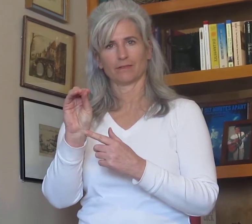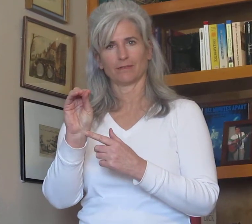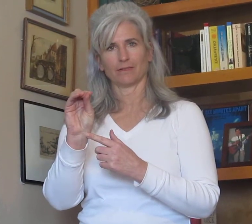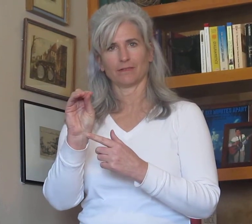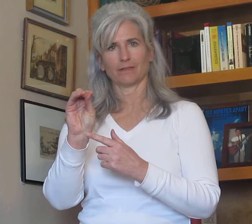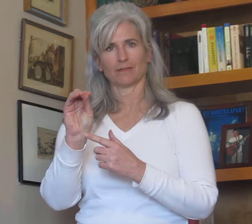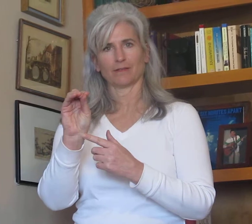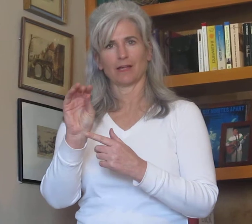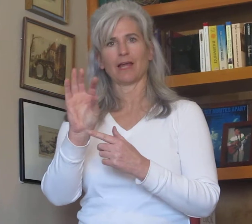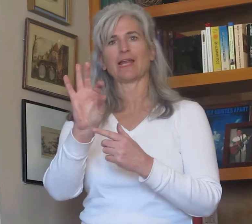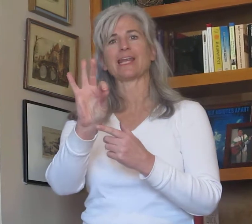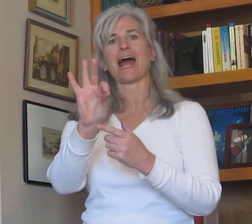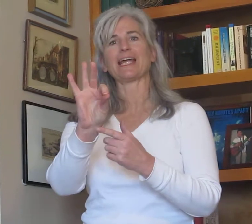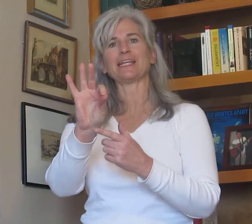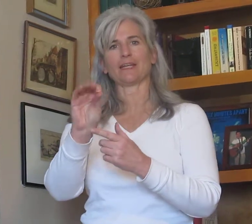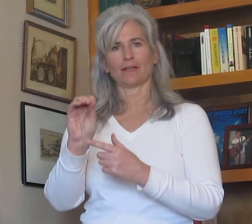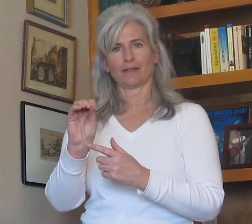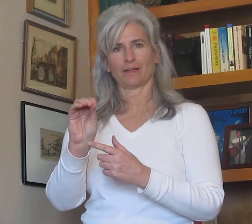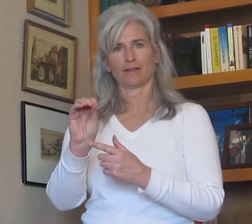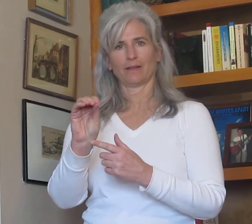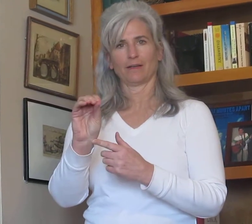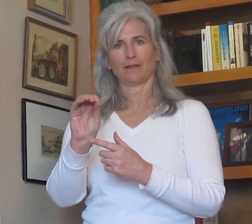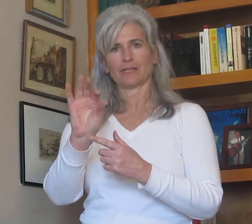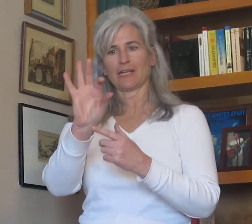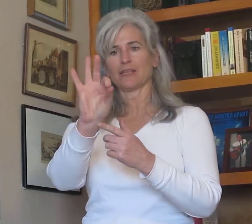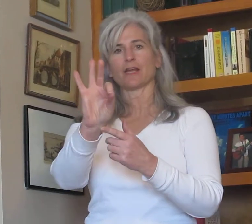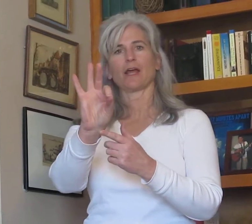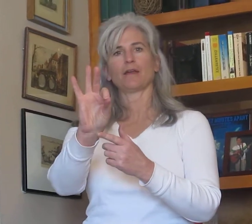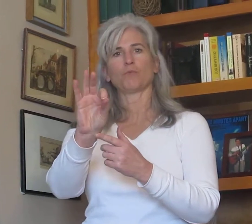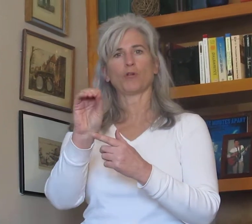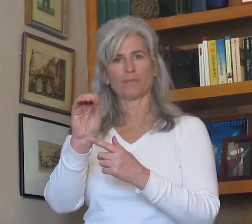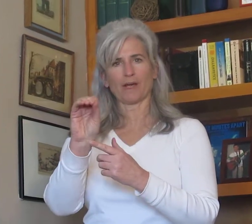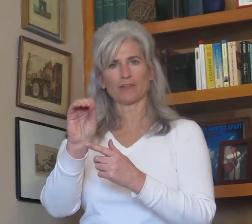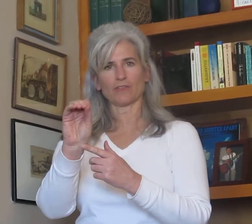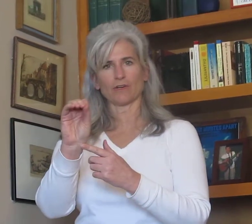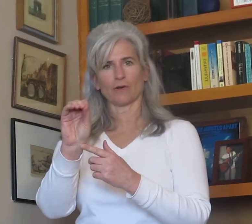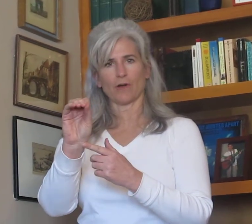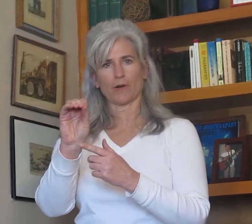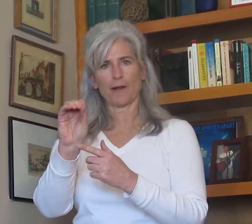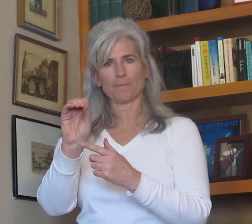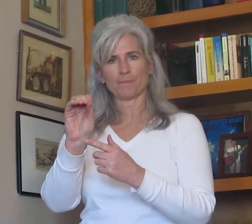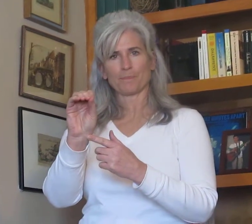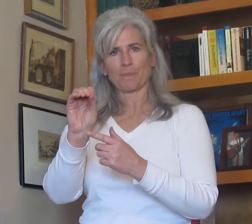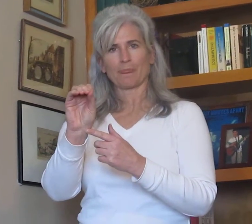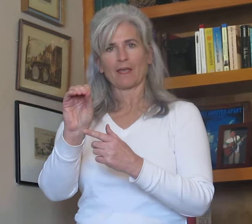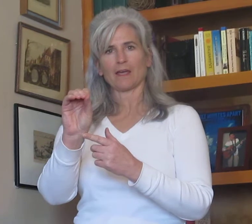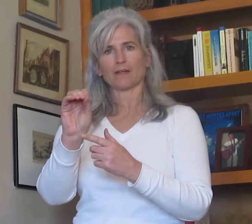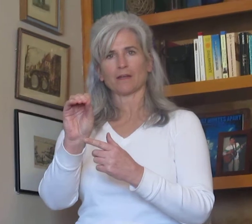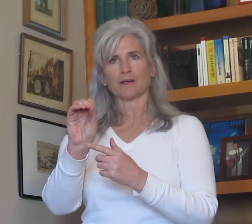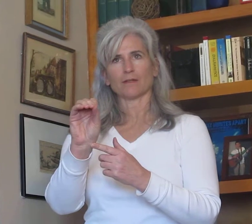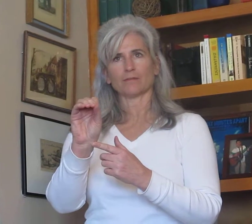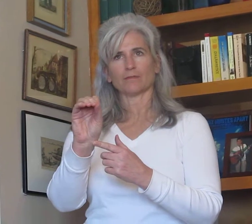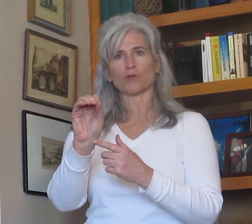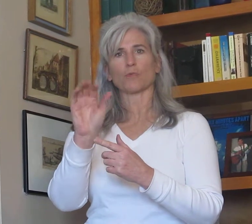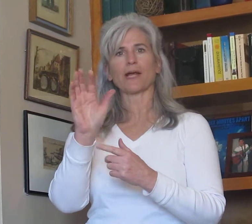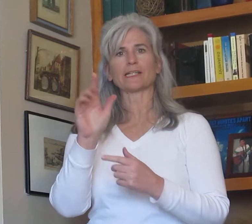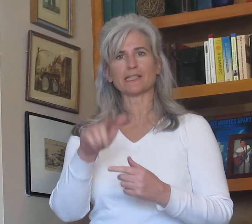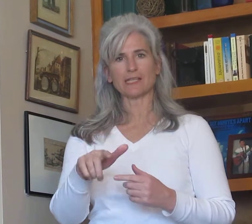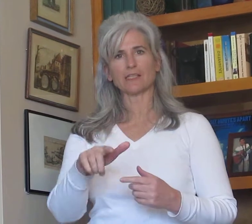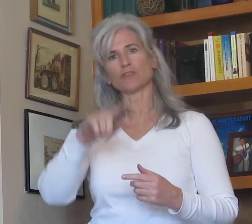90, taking the 9, pulling back the 0, all right? Okay, and so practice this this